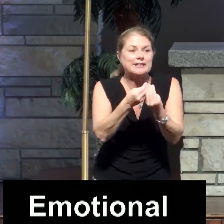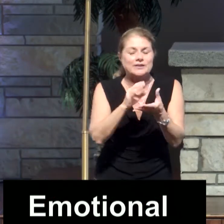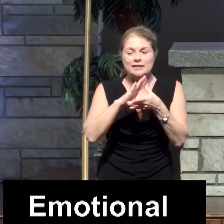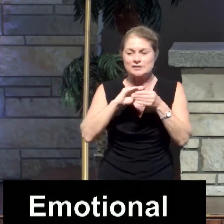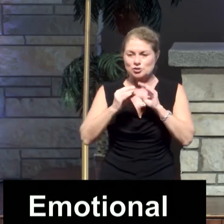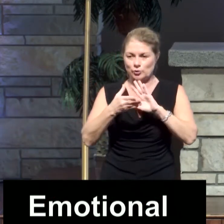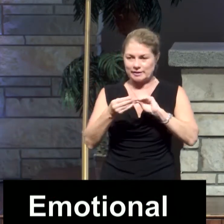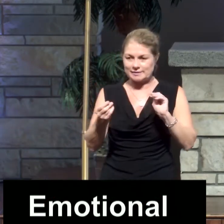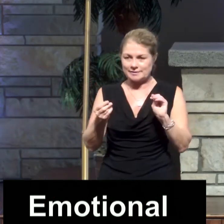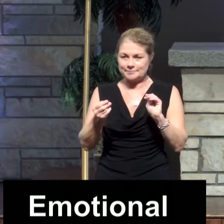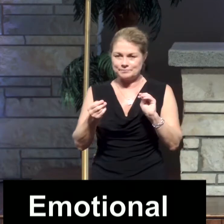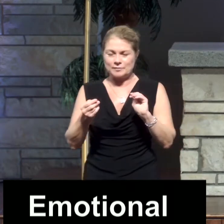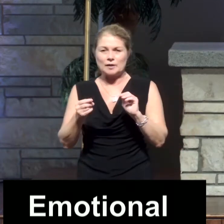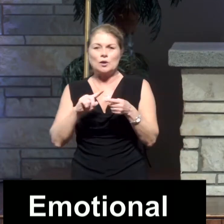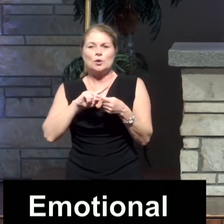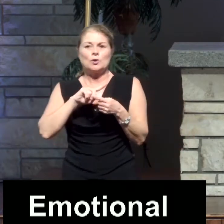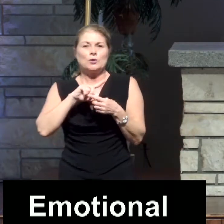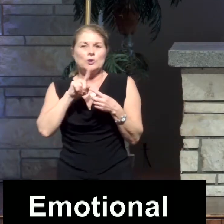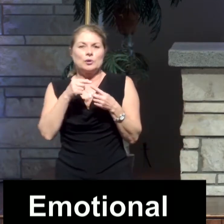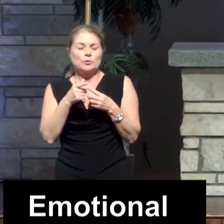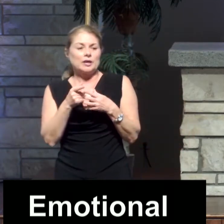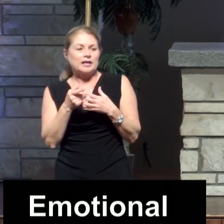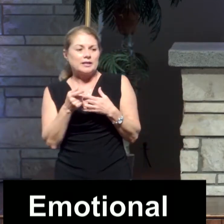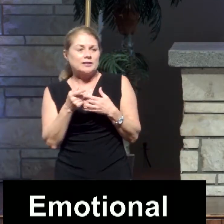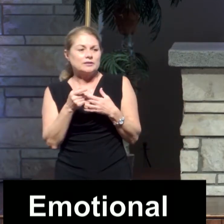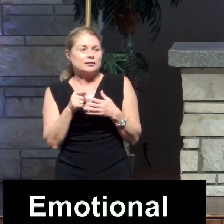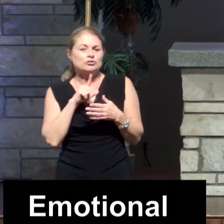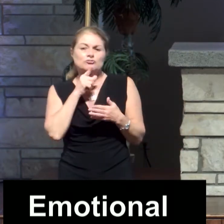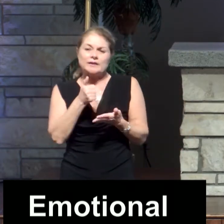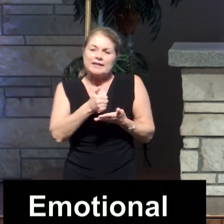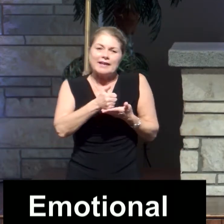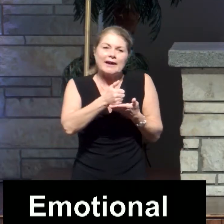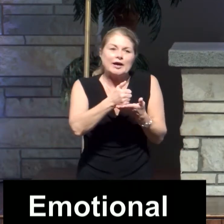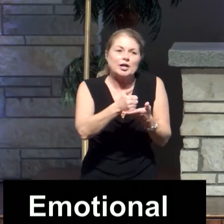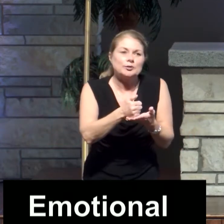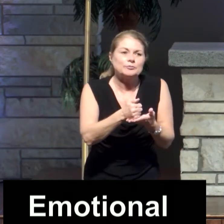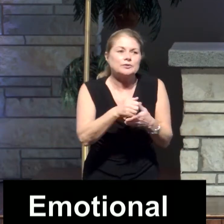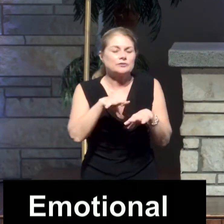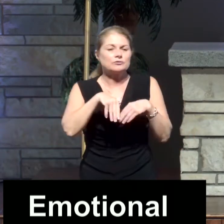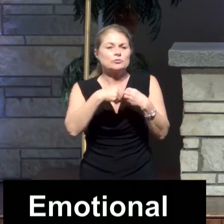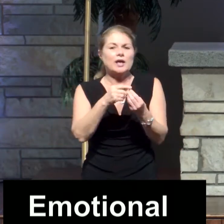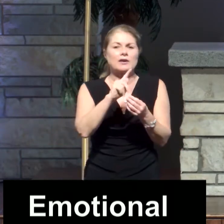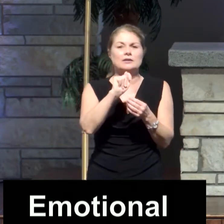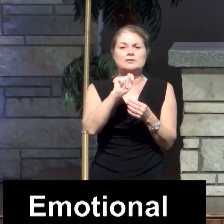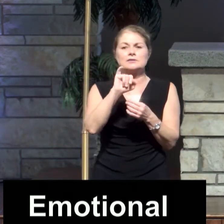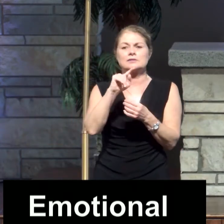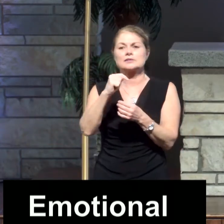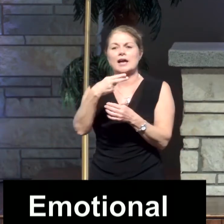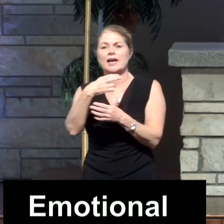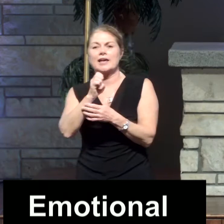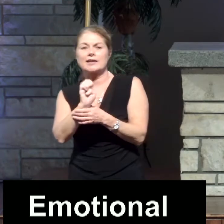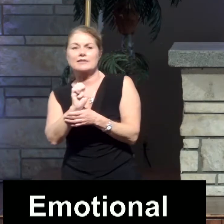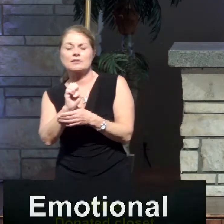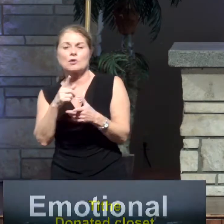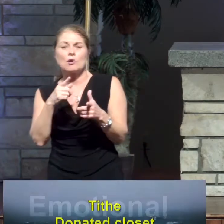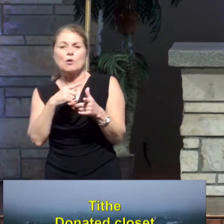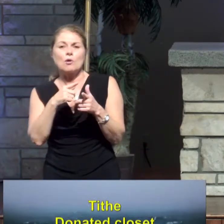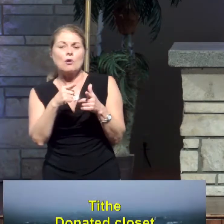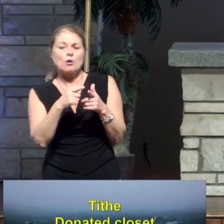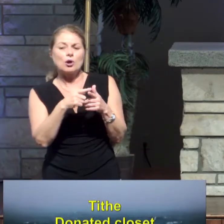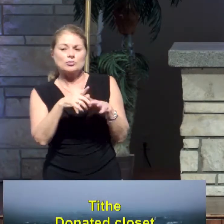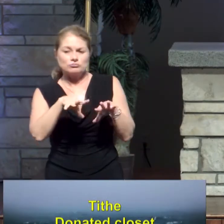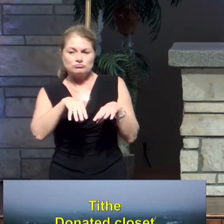When you went out on a limb and you gave that tithe or you went out on a limb and you gave